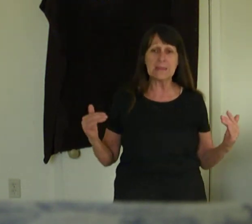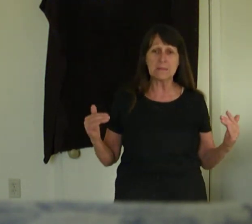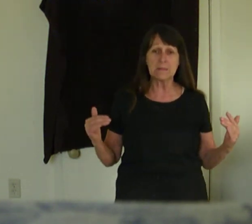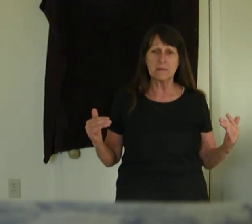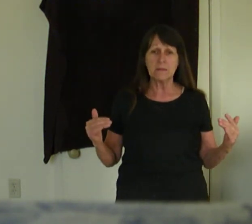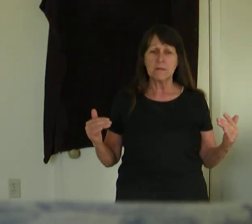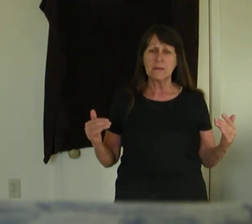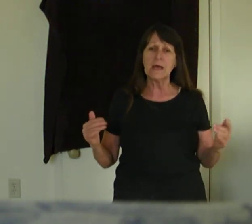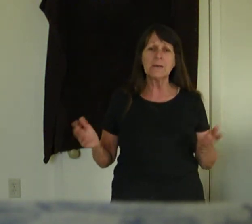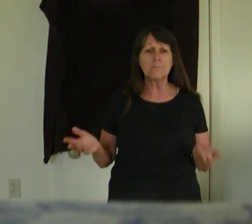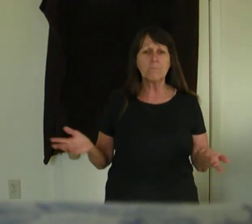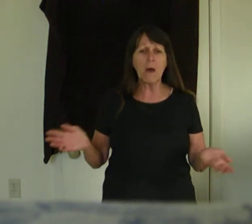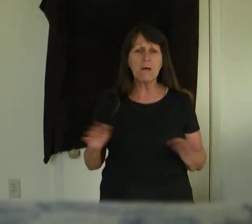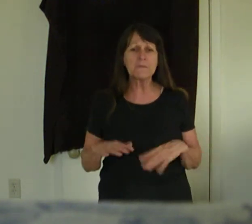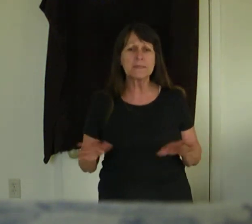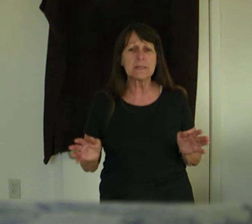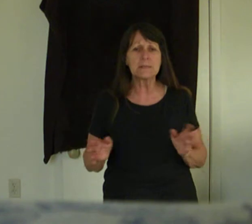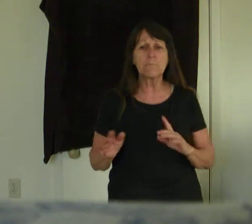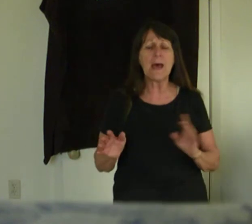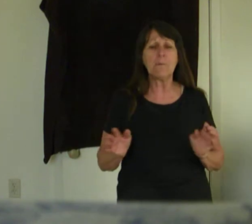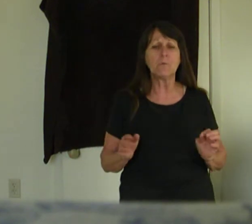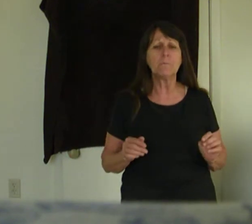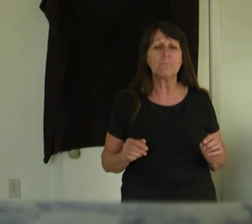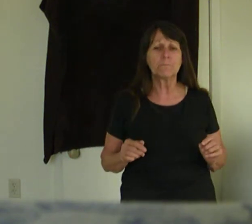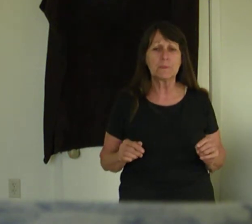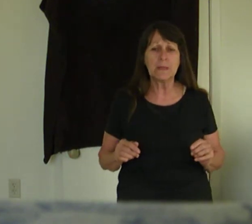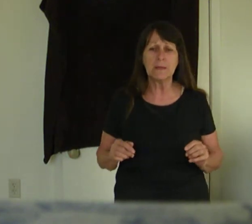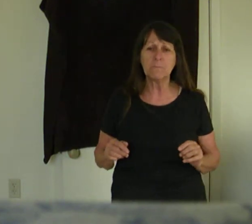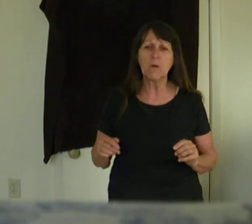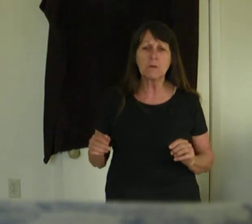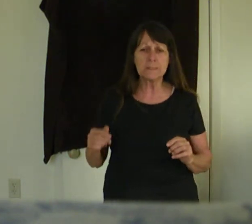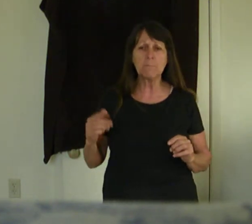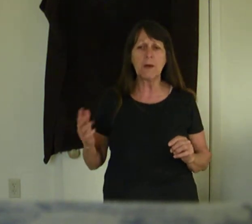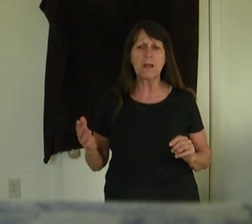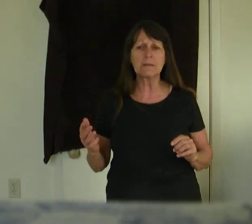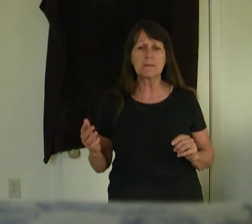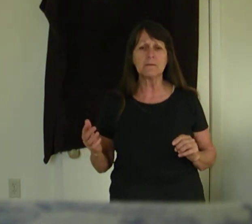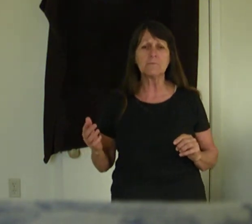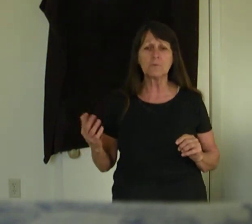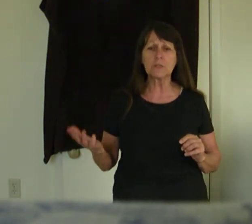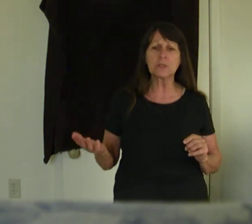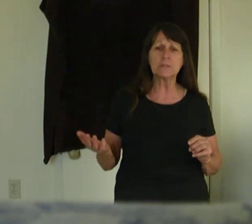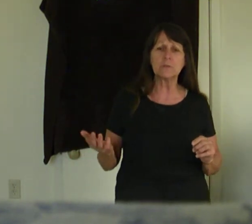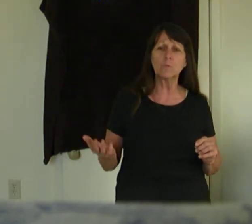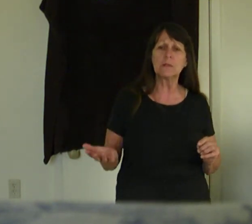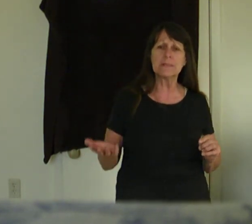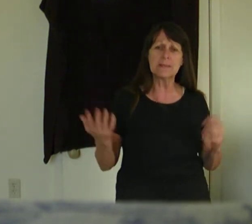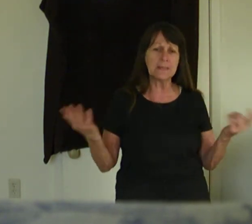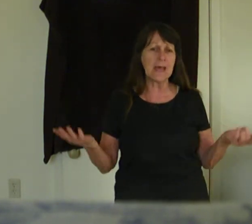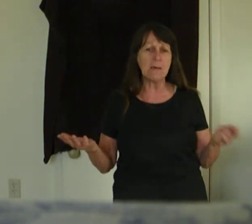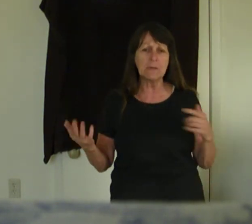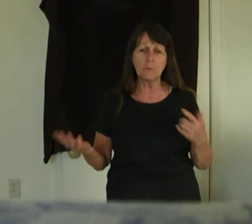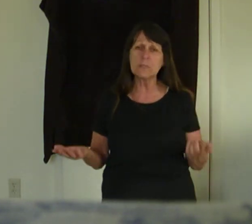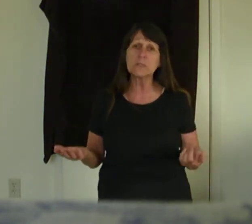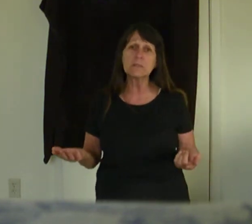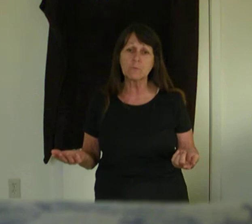Faith, moths in the Bible are symbolic of Christians who once had the light but quenched it through